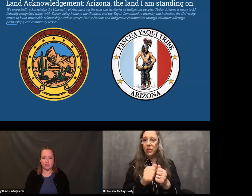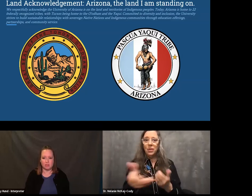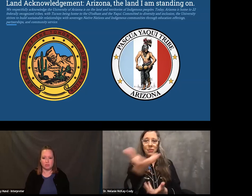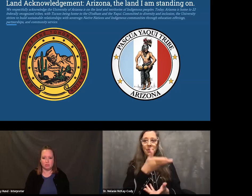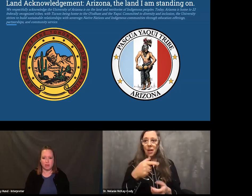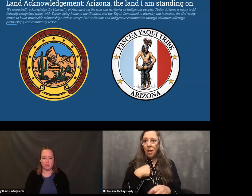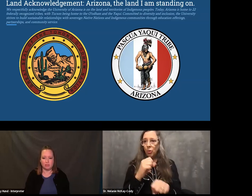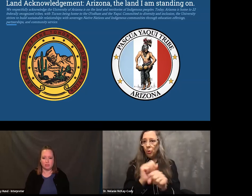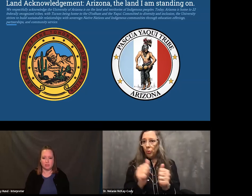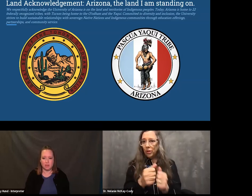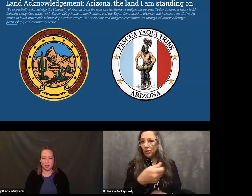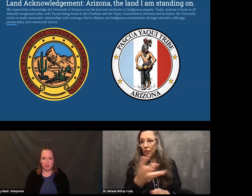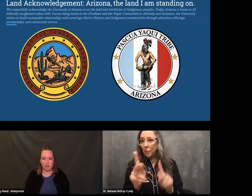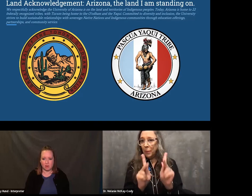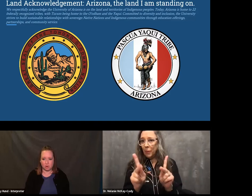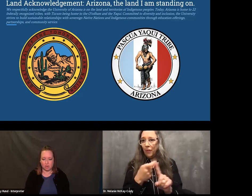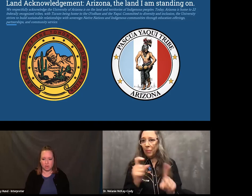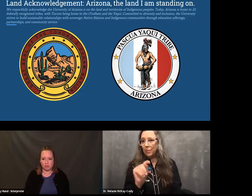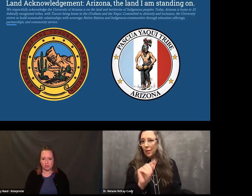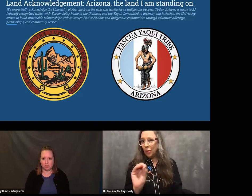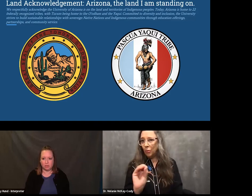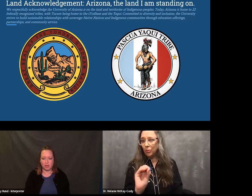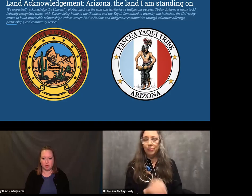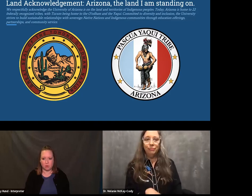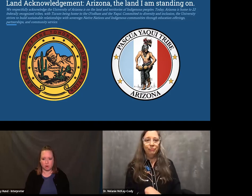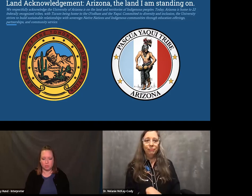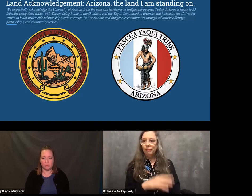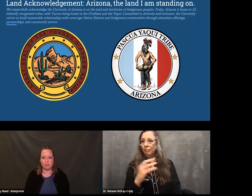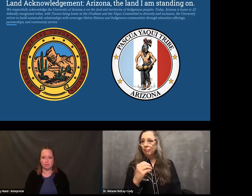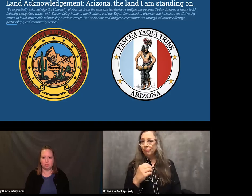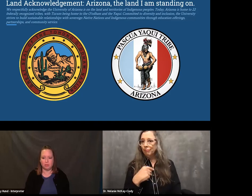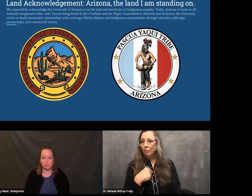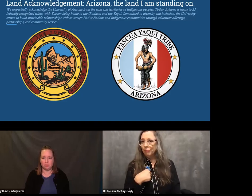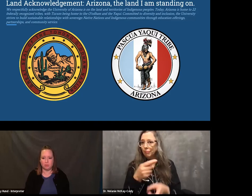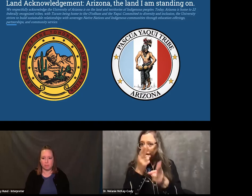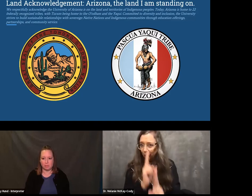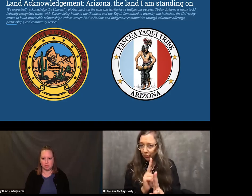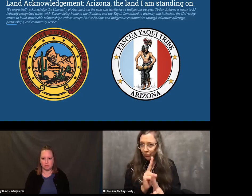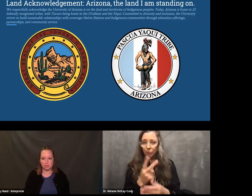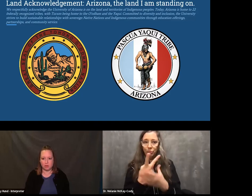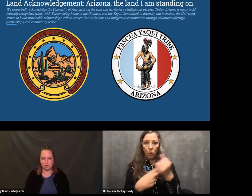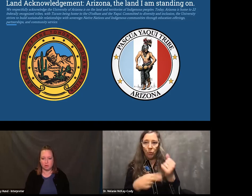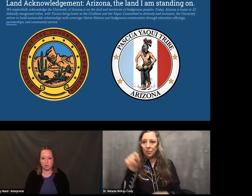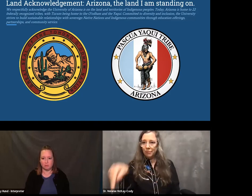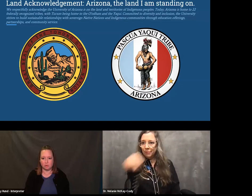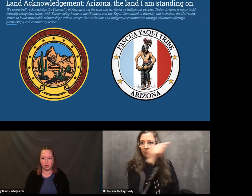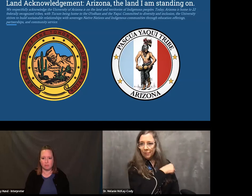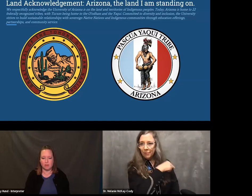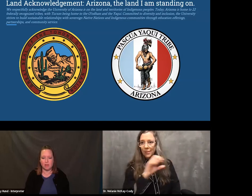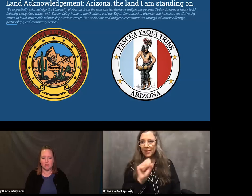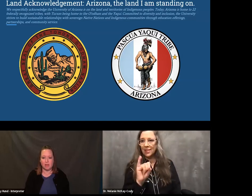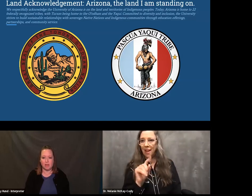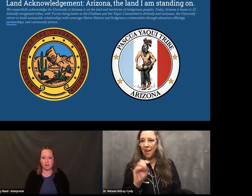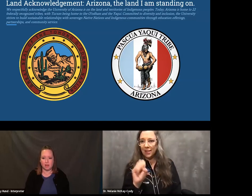are their ancestral lands. I work here. I work with several people who are members of the Tohono O'odham